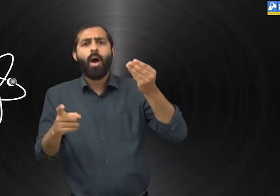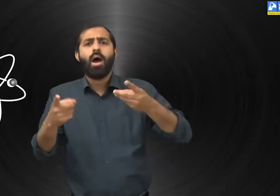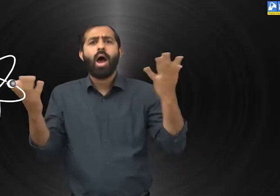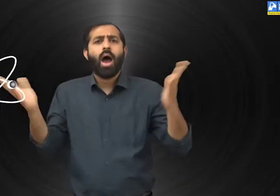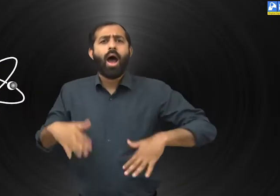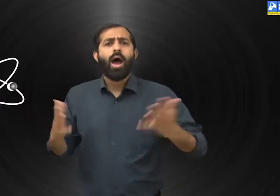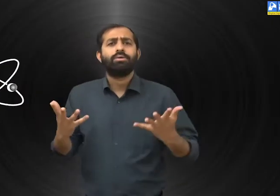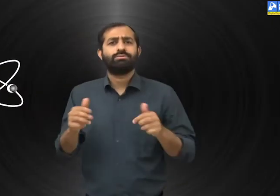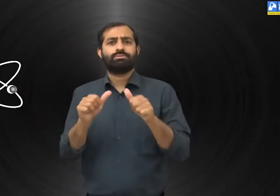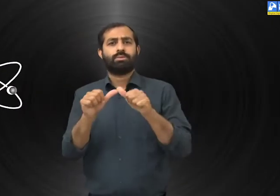reaction of atoms.